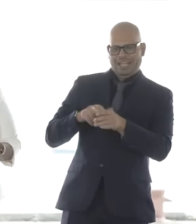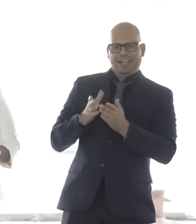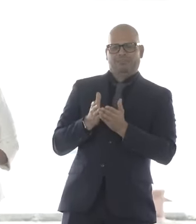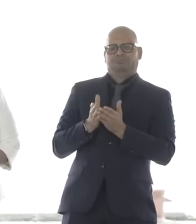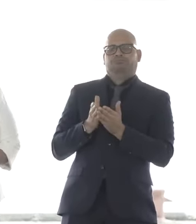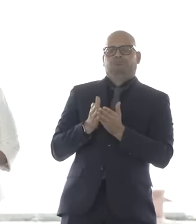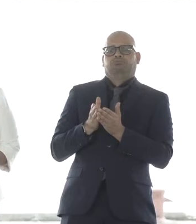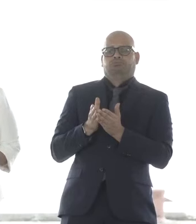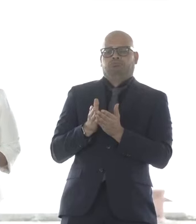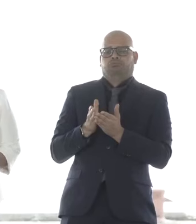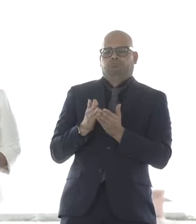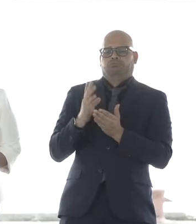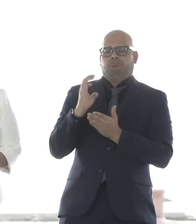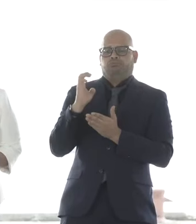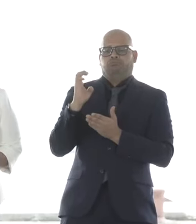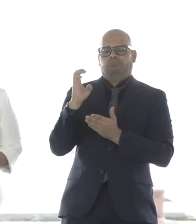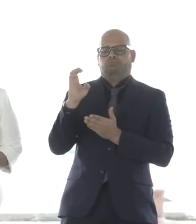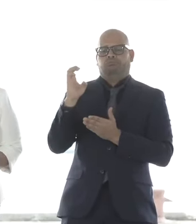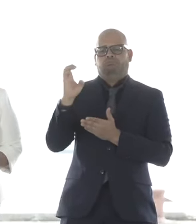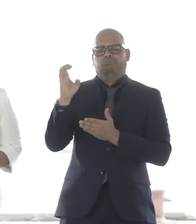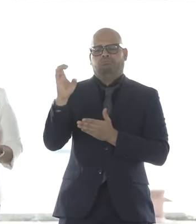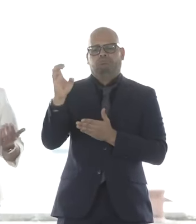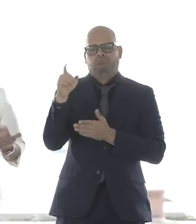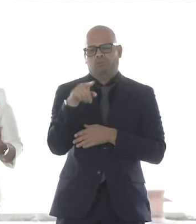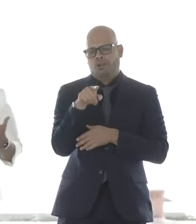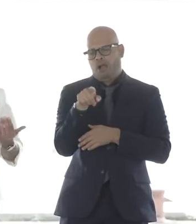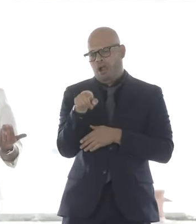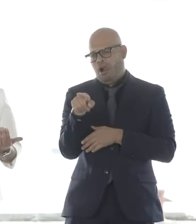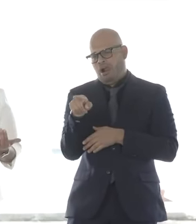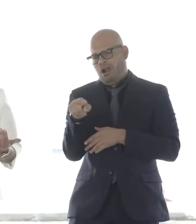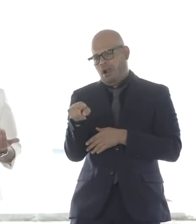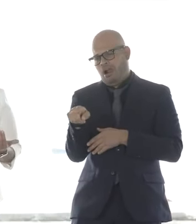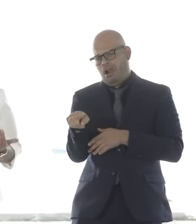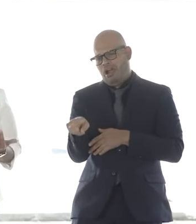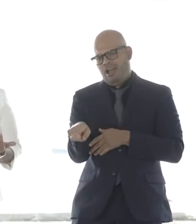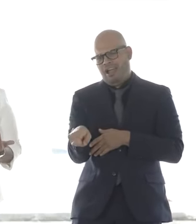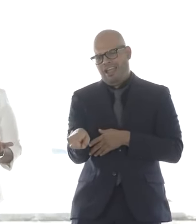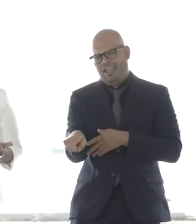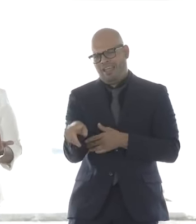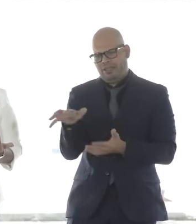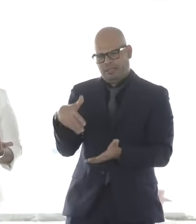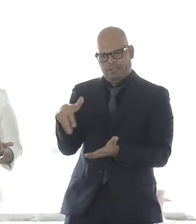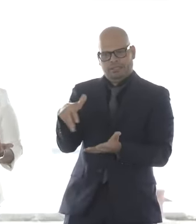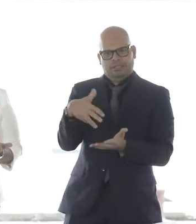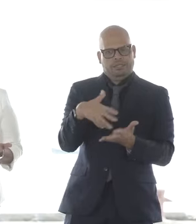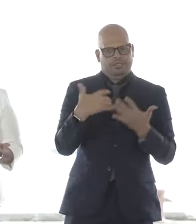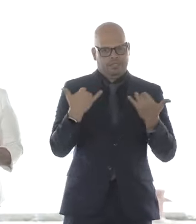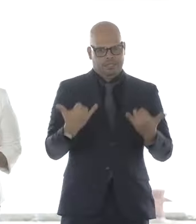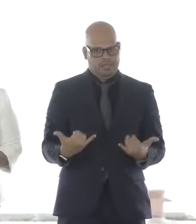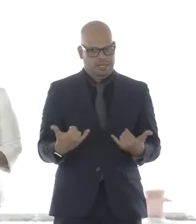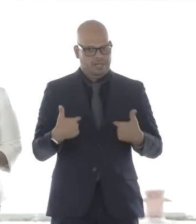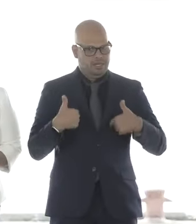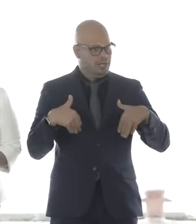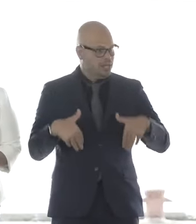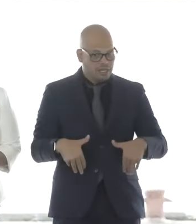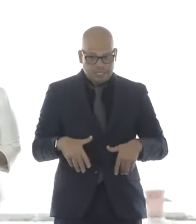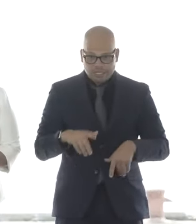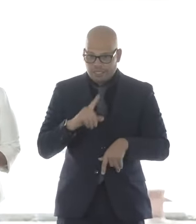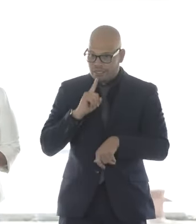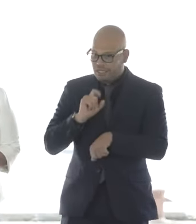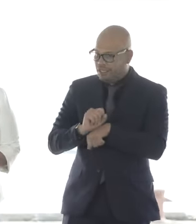amazing wares and prominence. I've said often I can't get my 20-year-old to pick up a wet towel off the floor, but